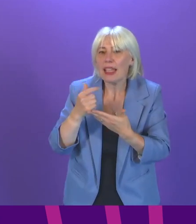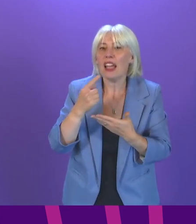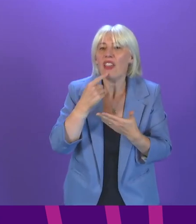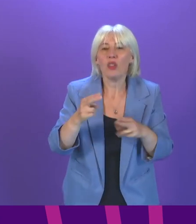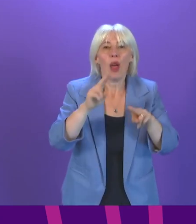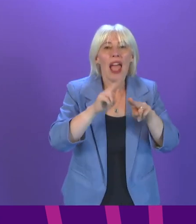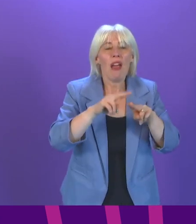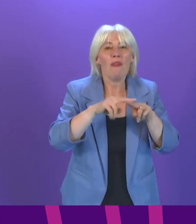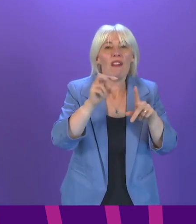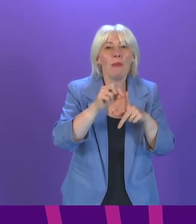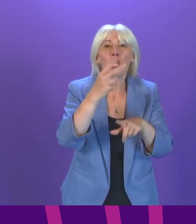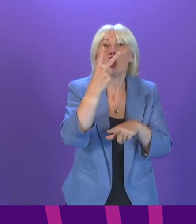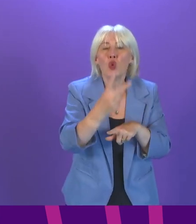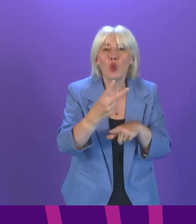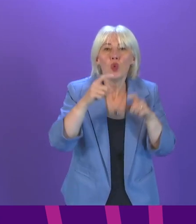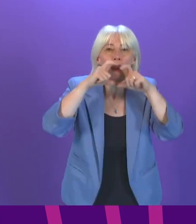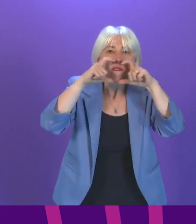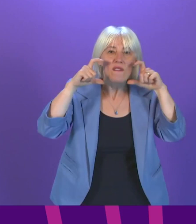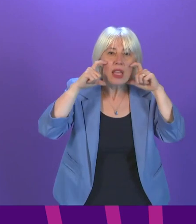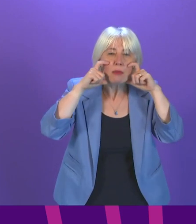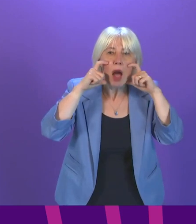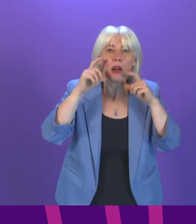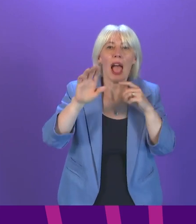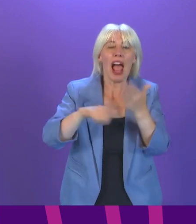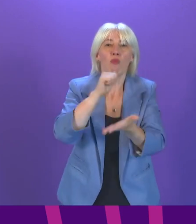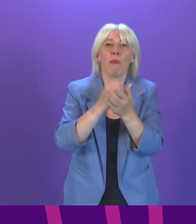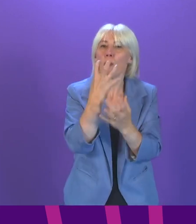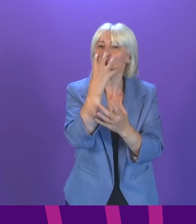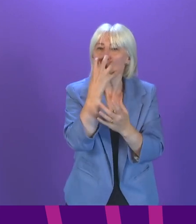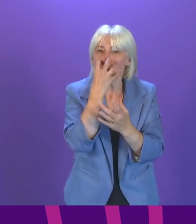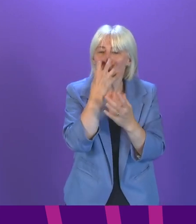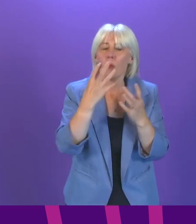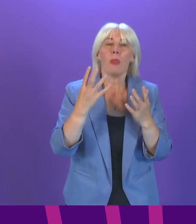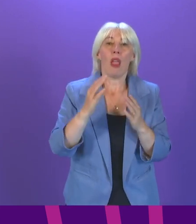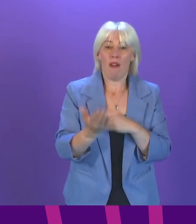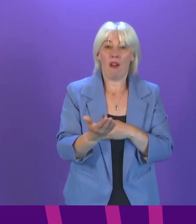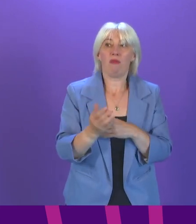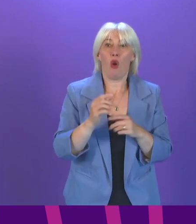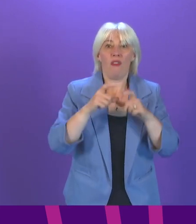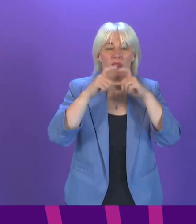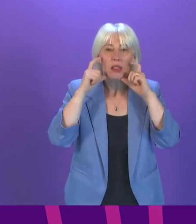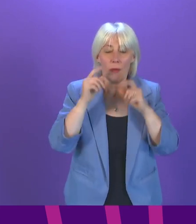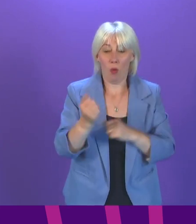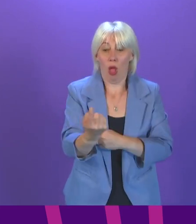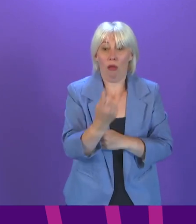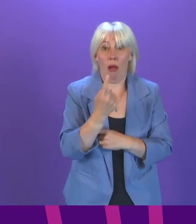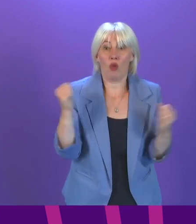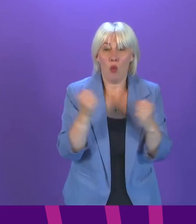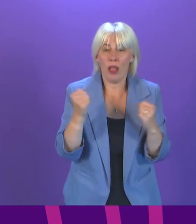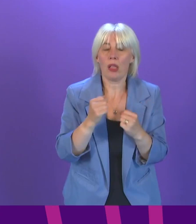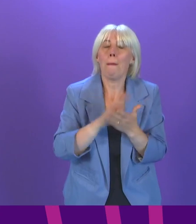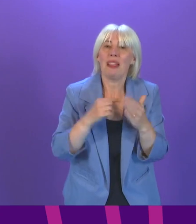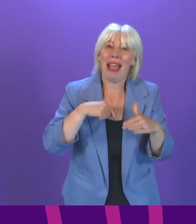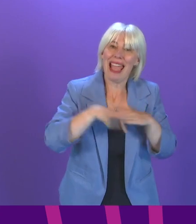FFP2 face masks and appropriately fitted face coverings, particularly as we approach winter, where people will be indoors more